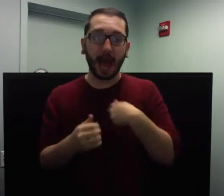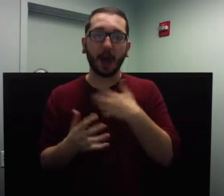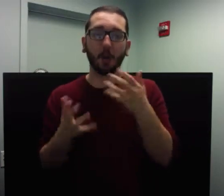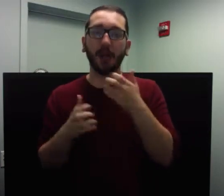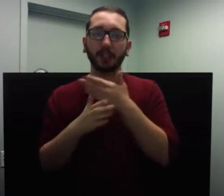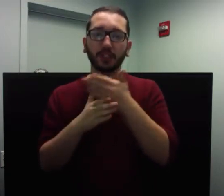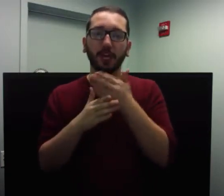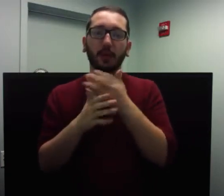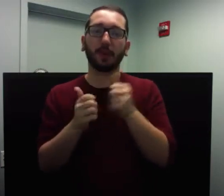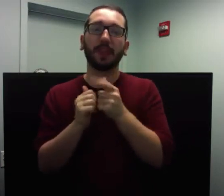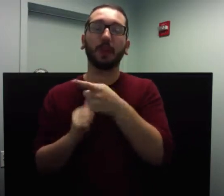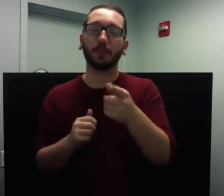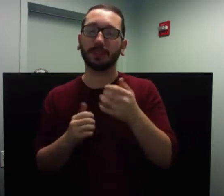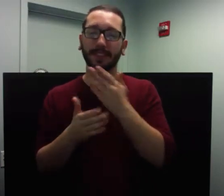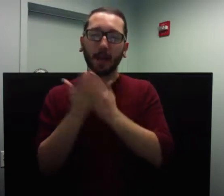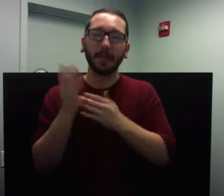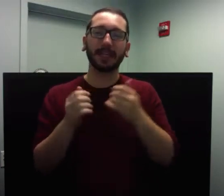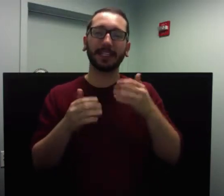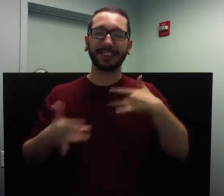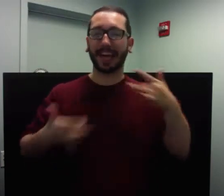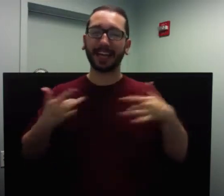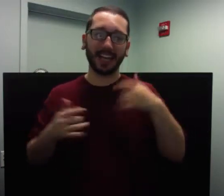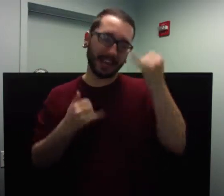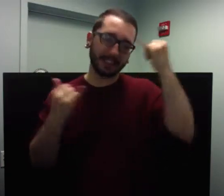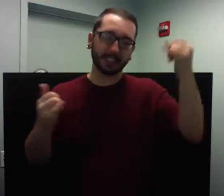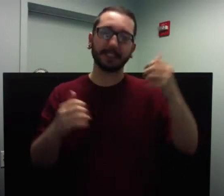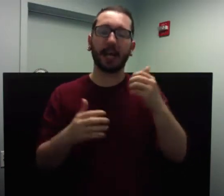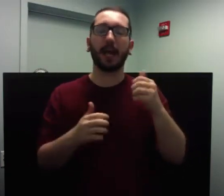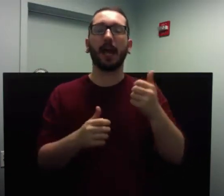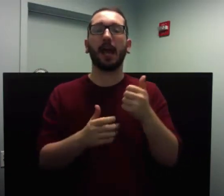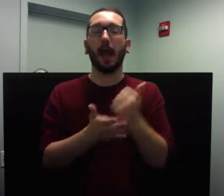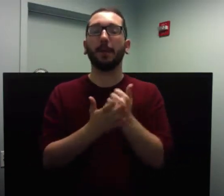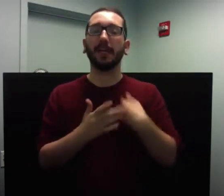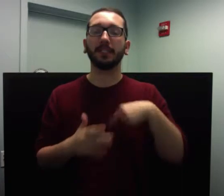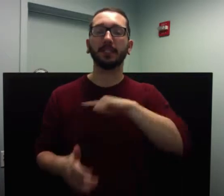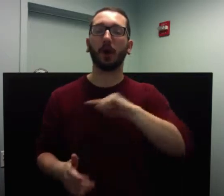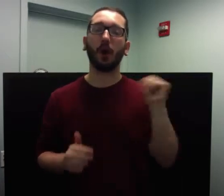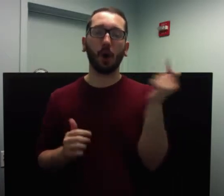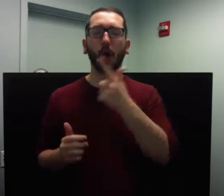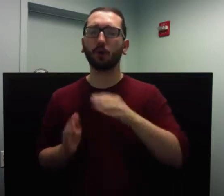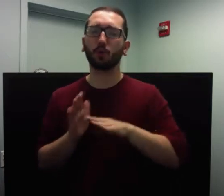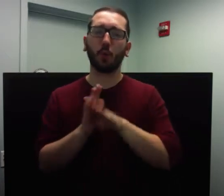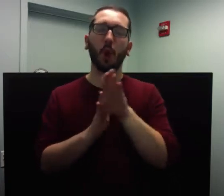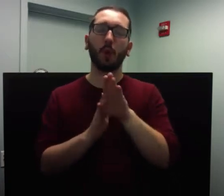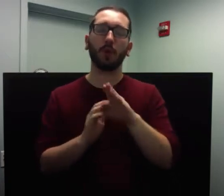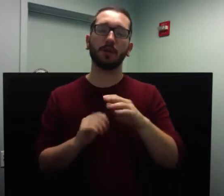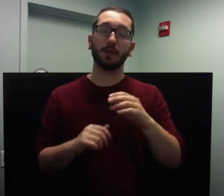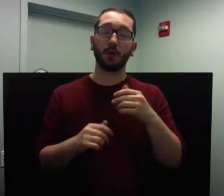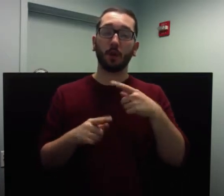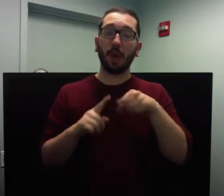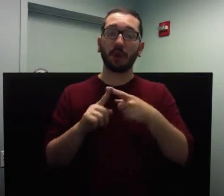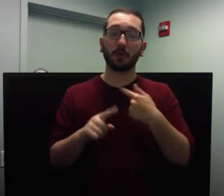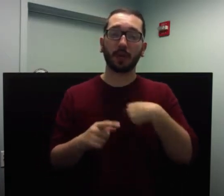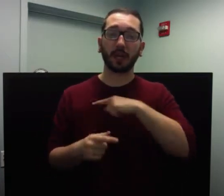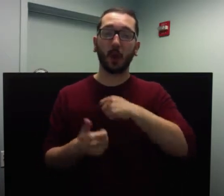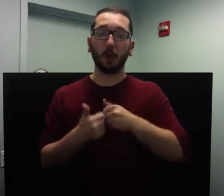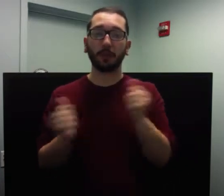exciting ideas in order to help us all to grow. For when we open ourselves to growth at a personal level, we